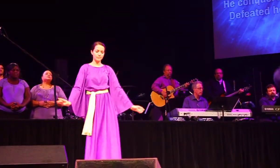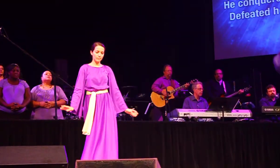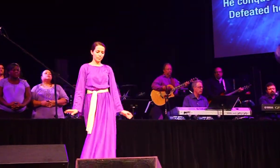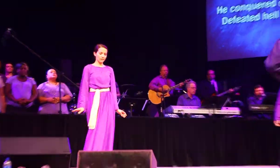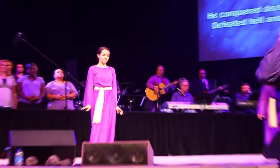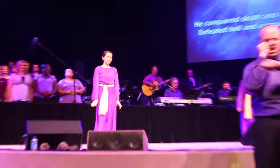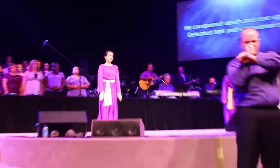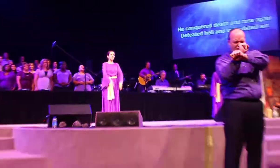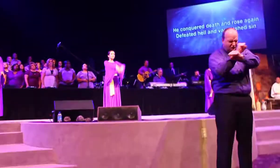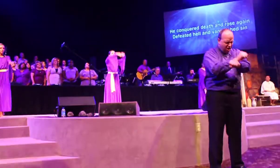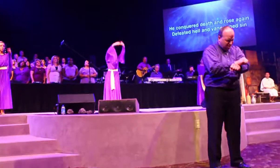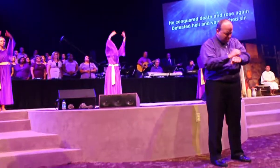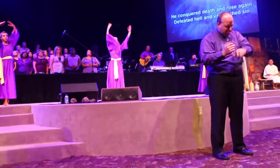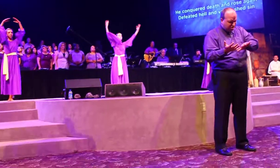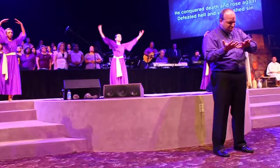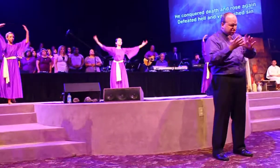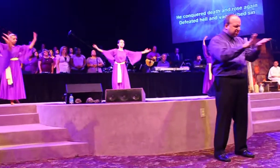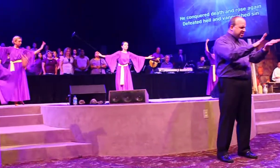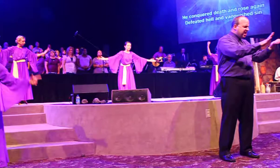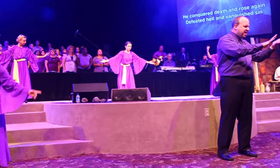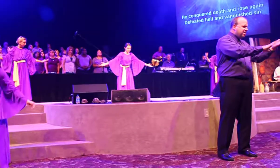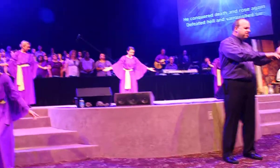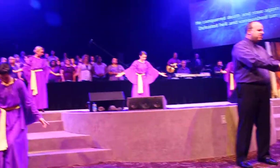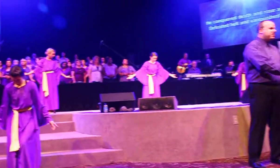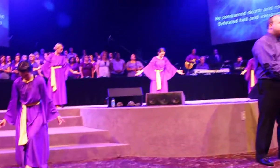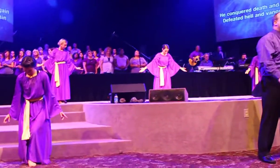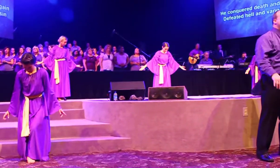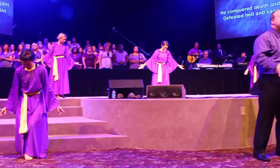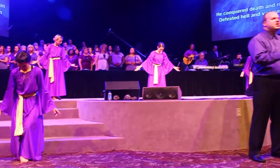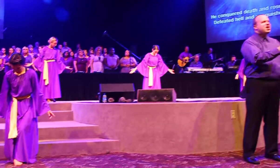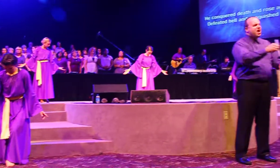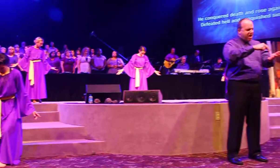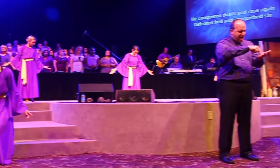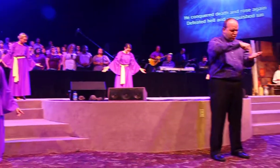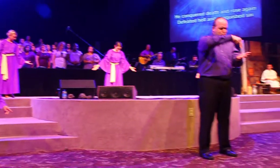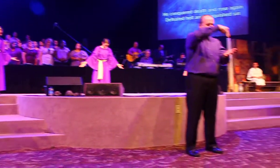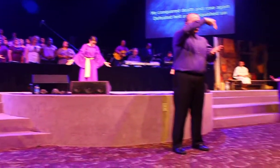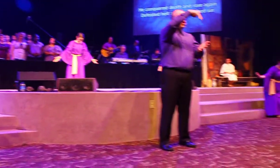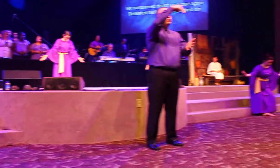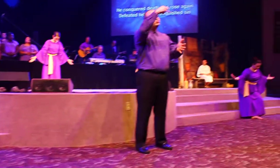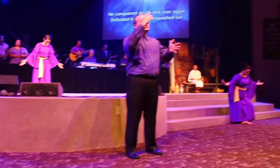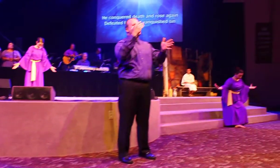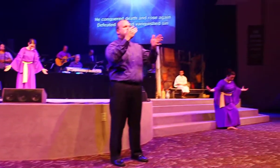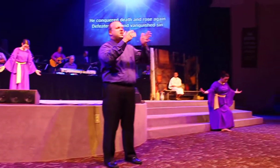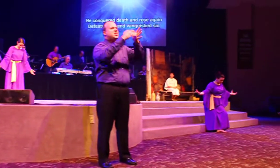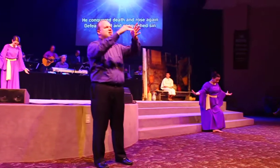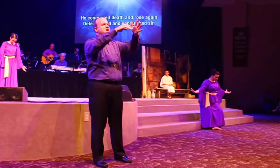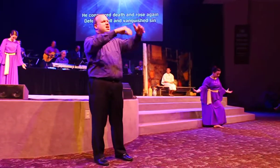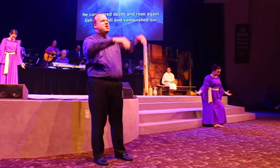Behold the dead And we're so keen